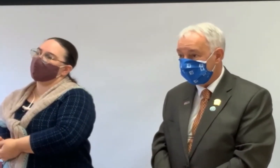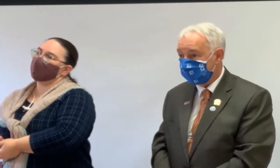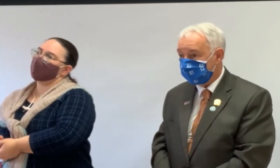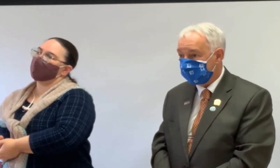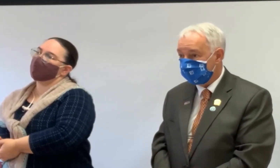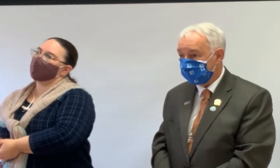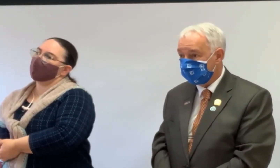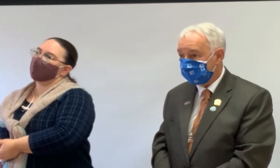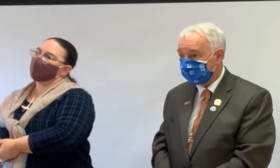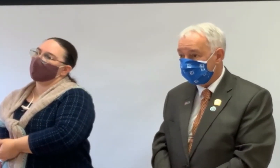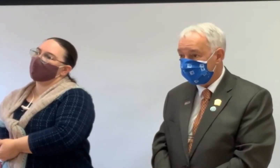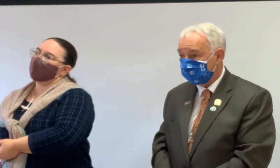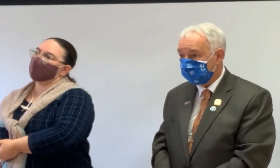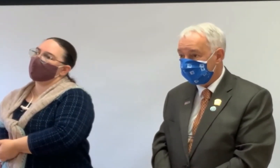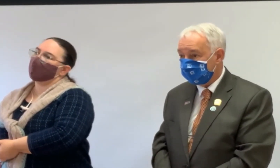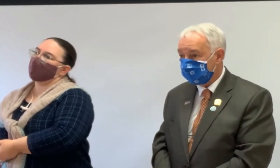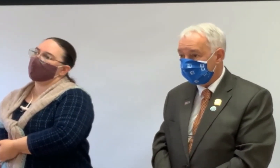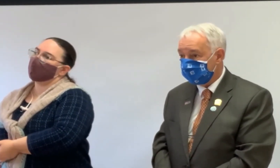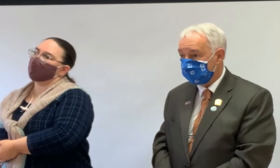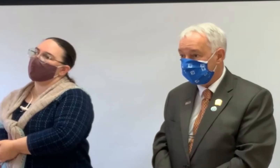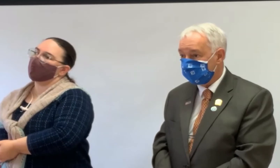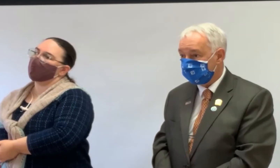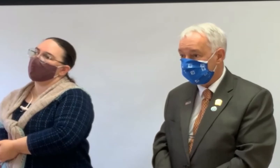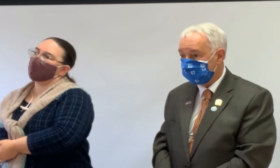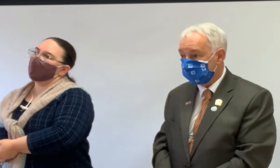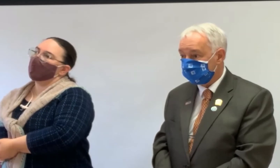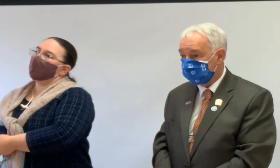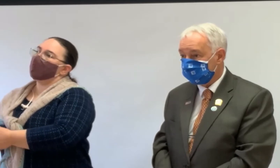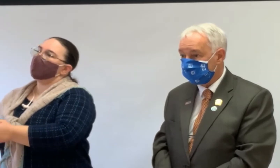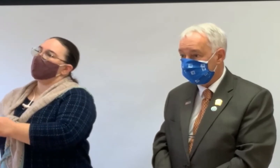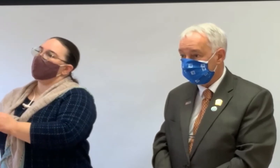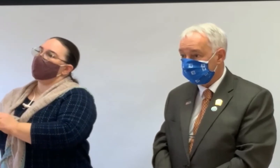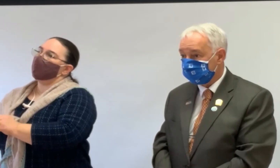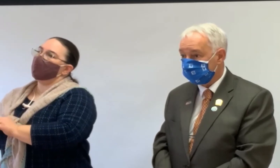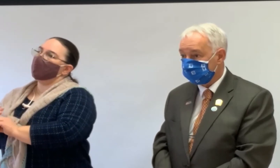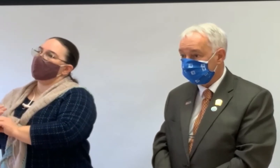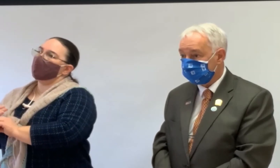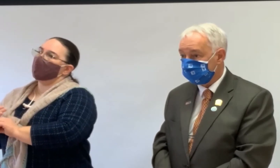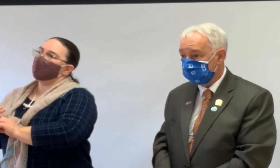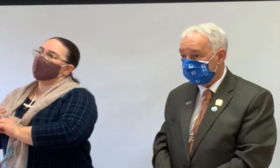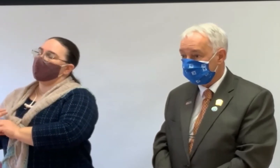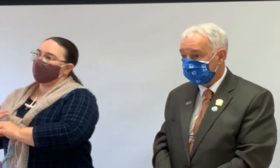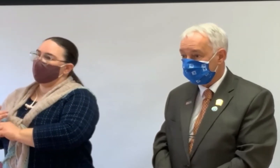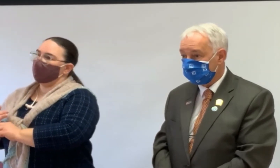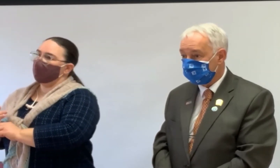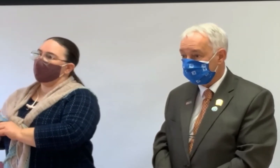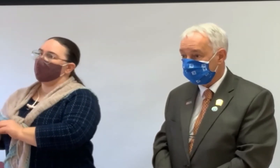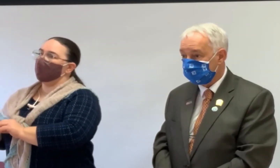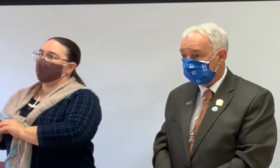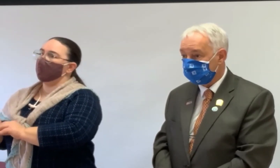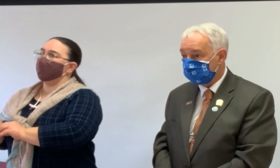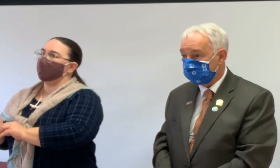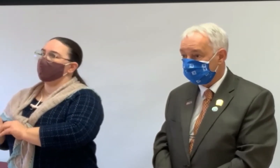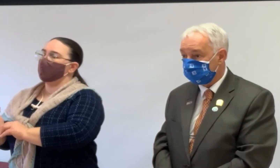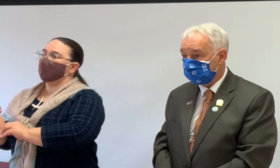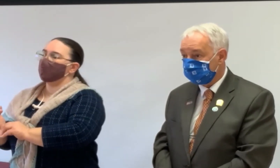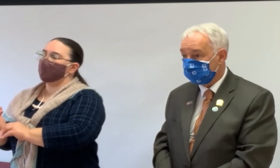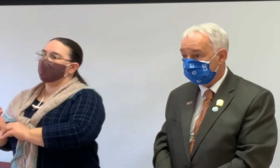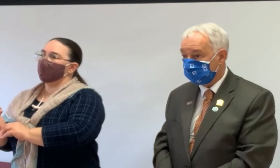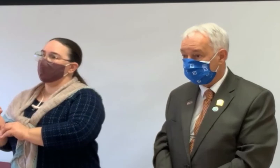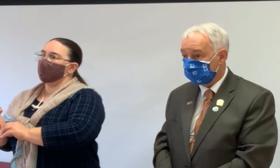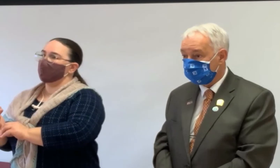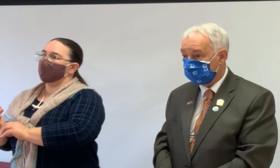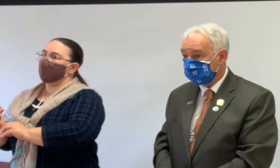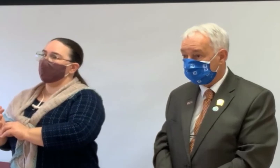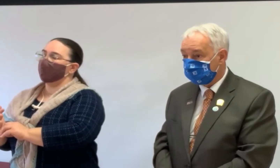advantage if a person needs extra income, right? Outside of that, it's not beneficial. Income or if you need it